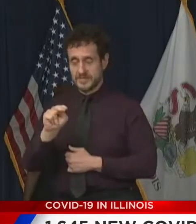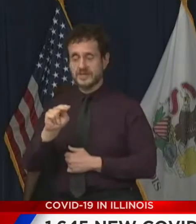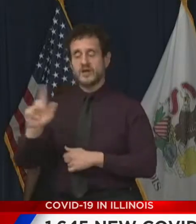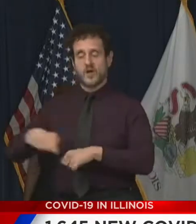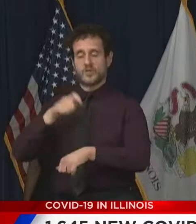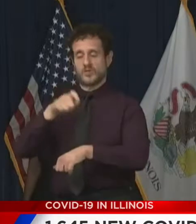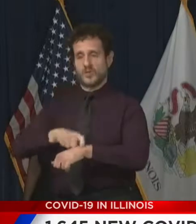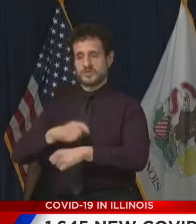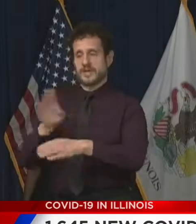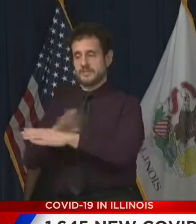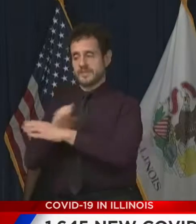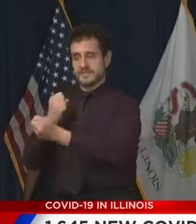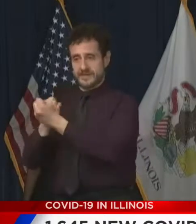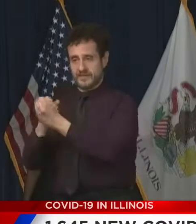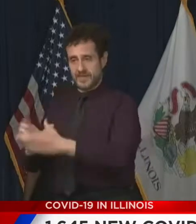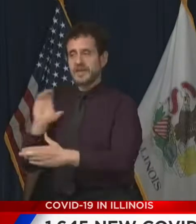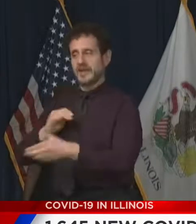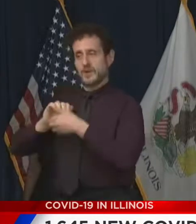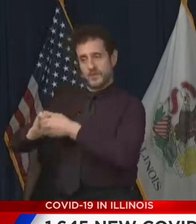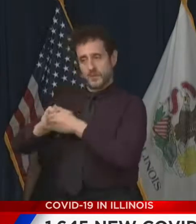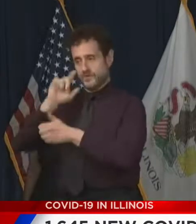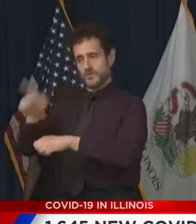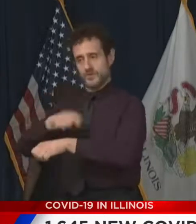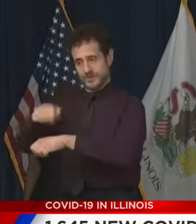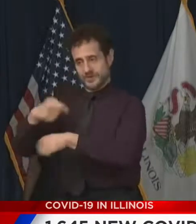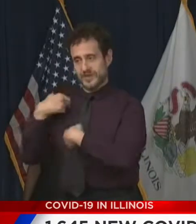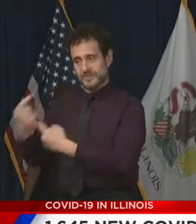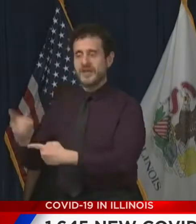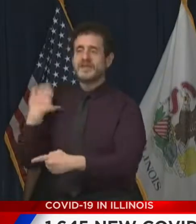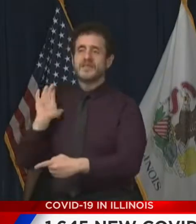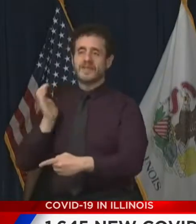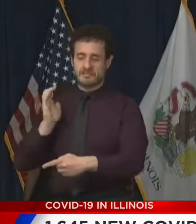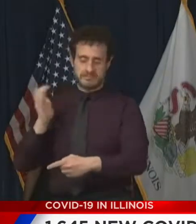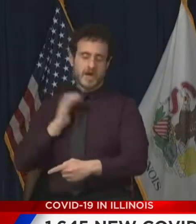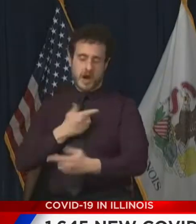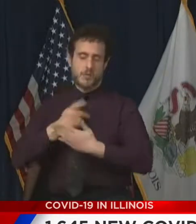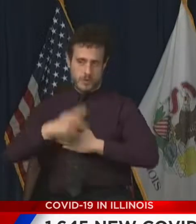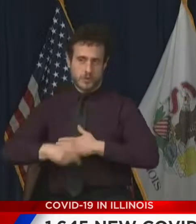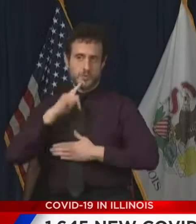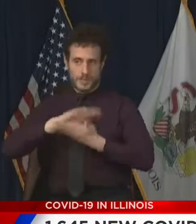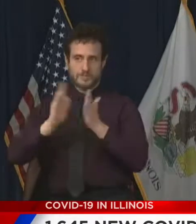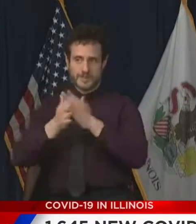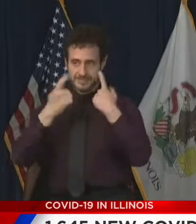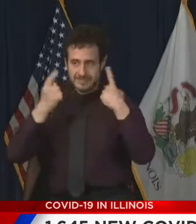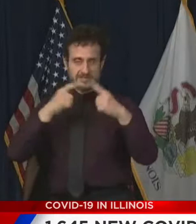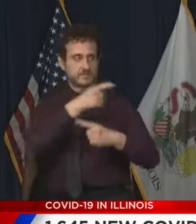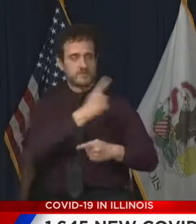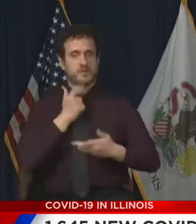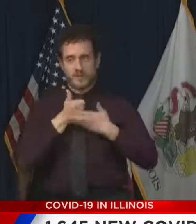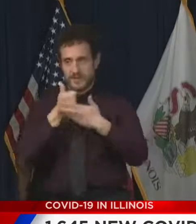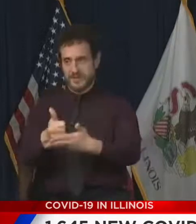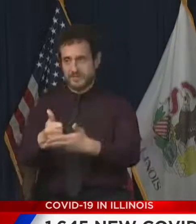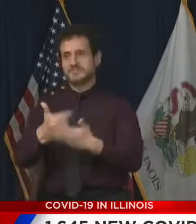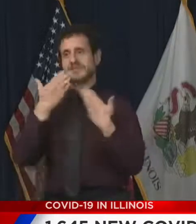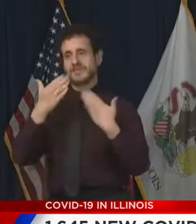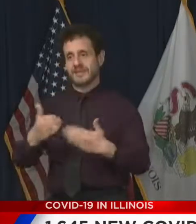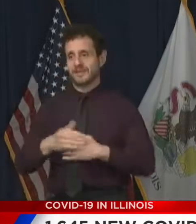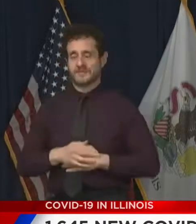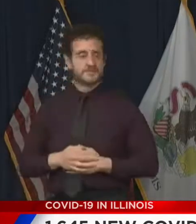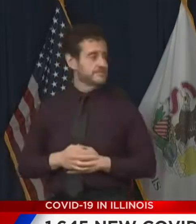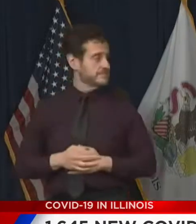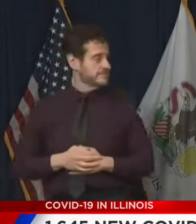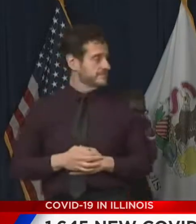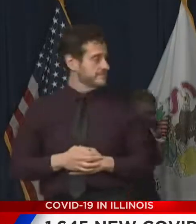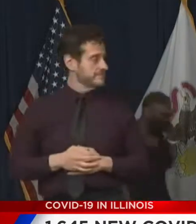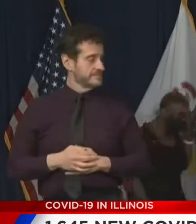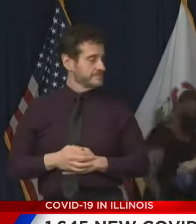advocate who will help us make this program and others like it as much of a success as possible. Thank you. Karen